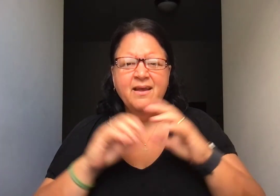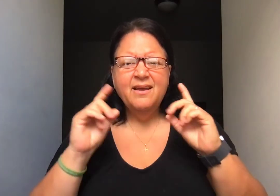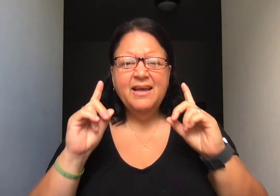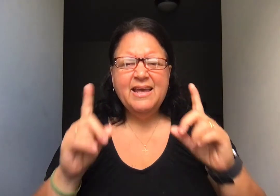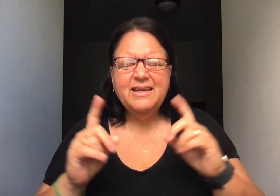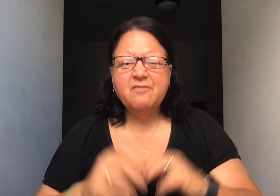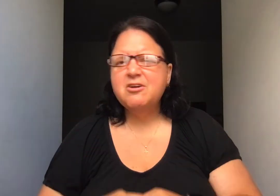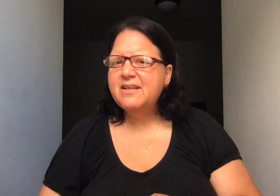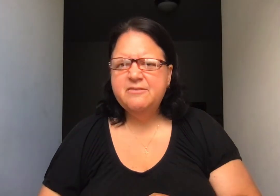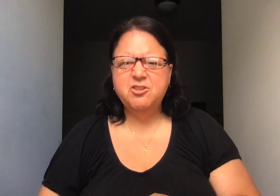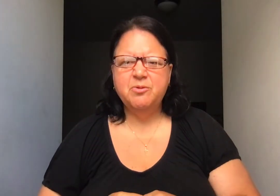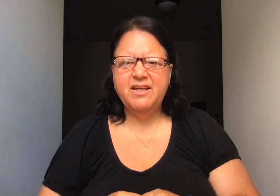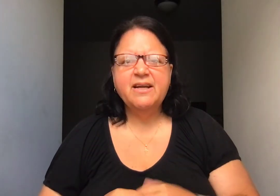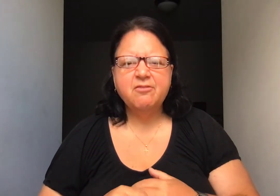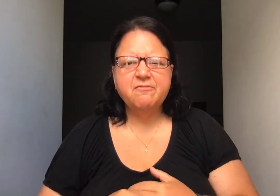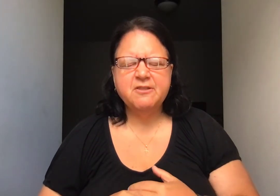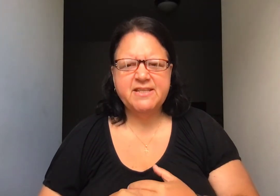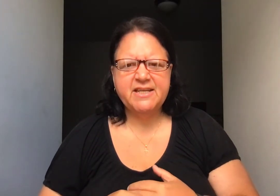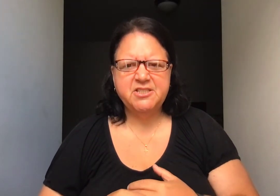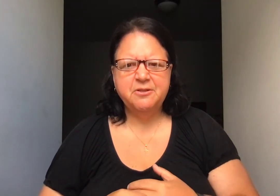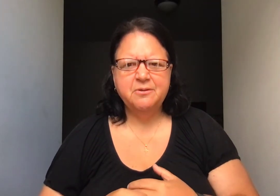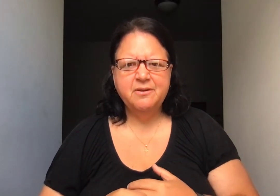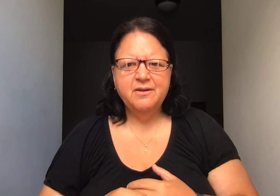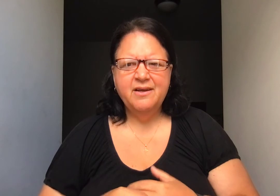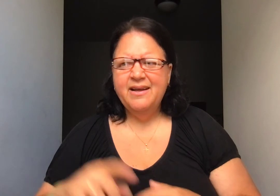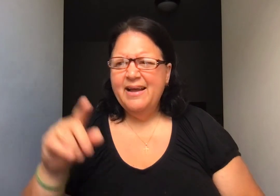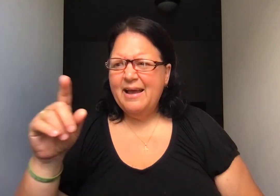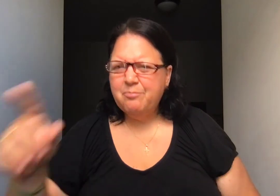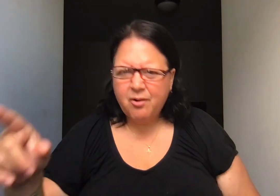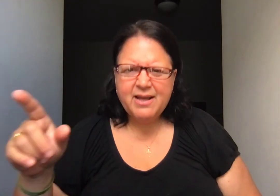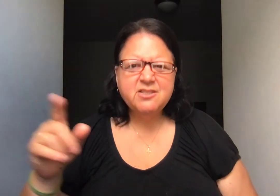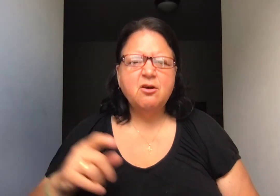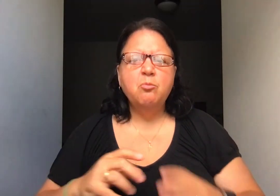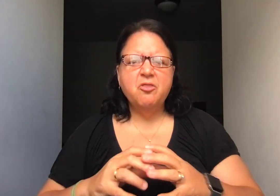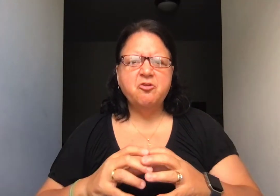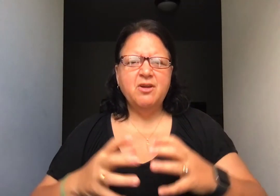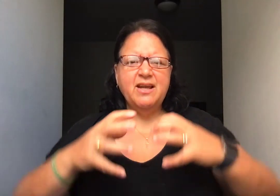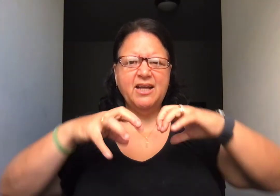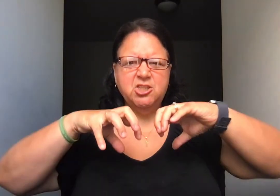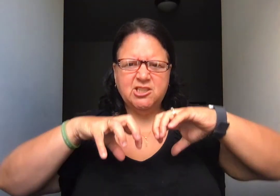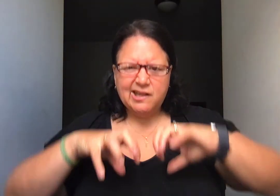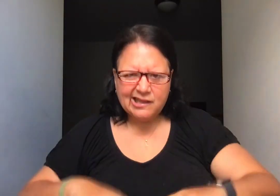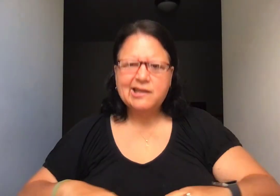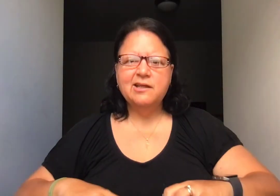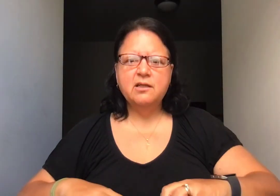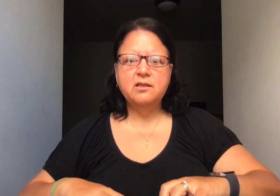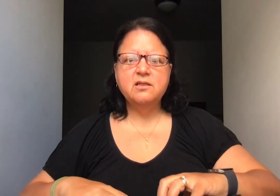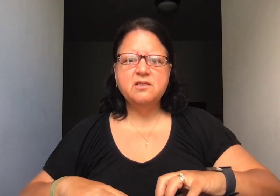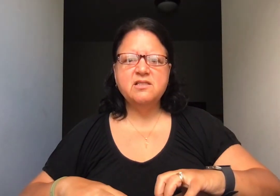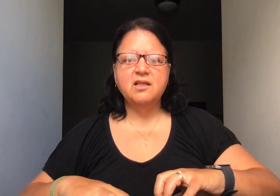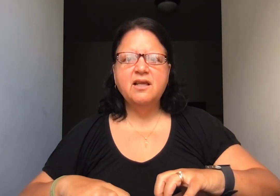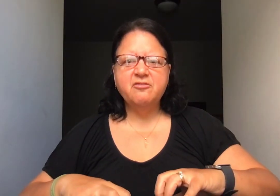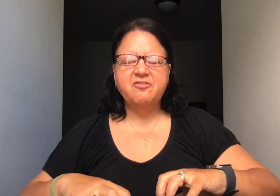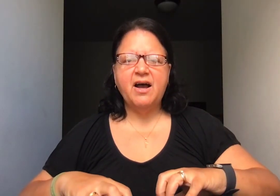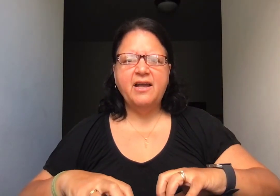He never leaves you and he never forsakes you. And praying Psalm 139 just solidified,